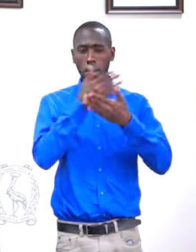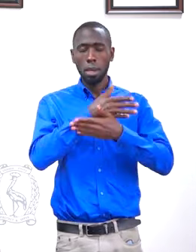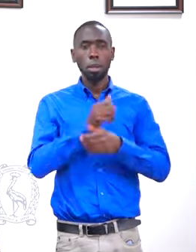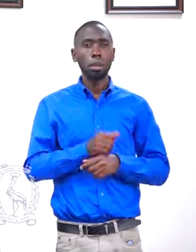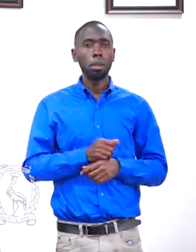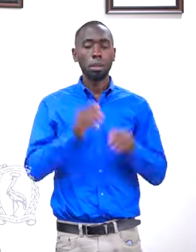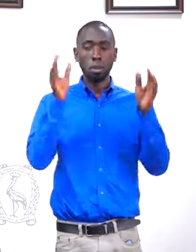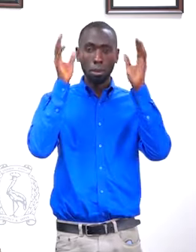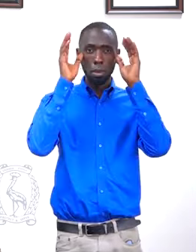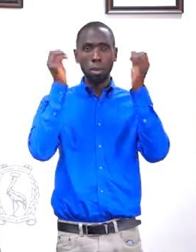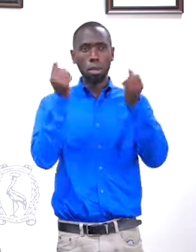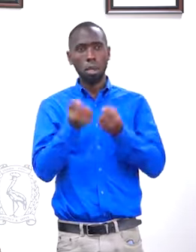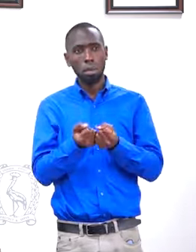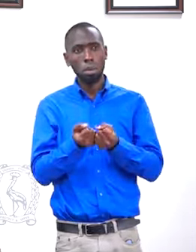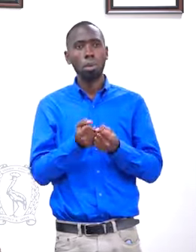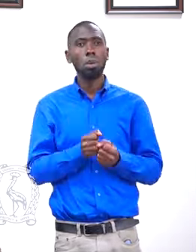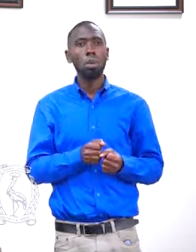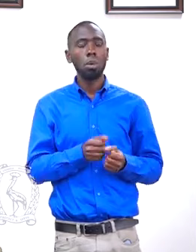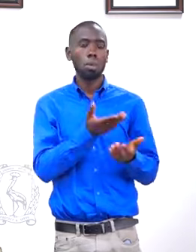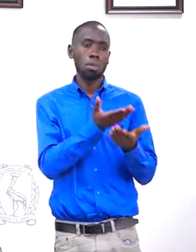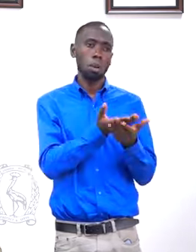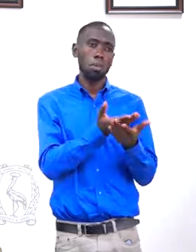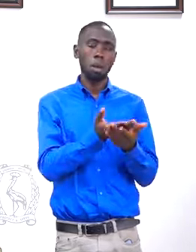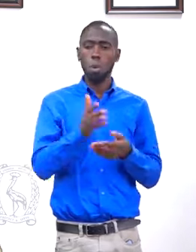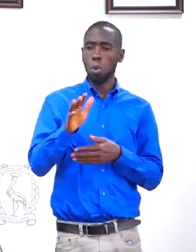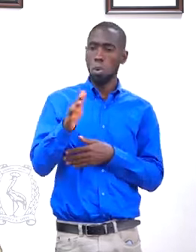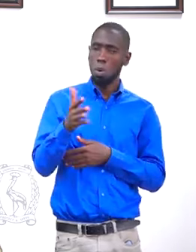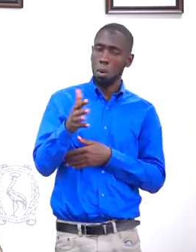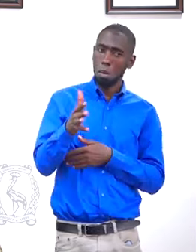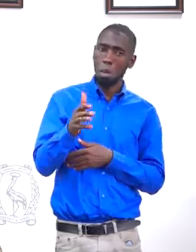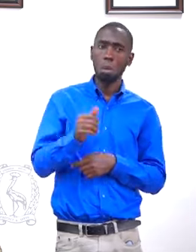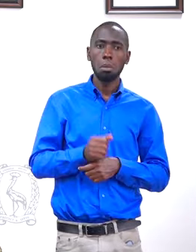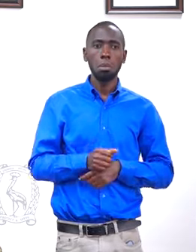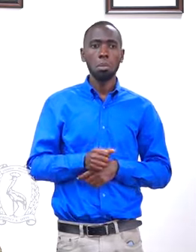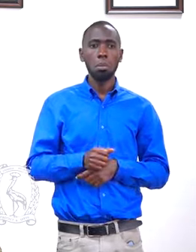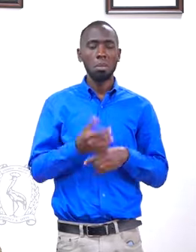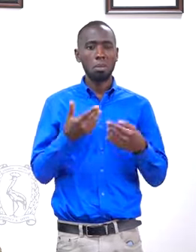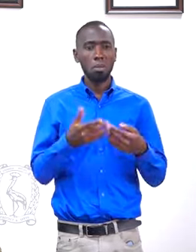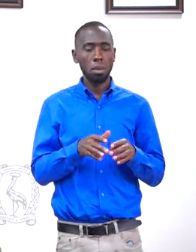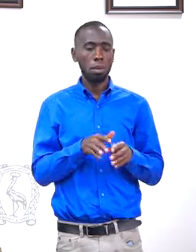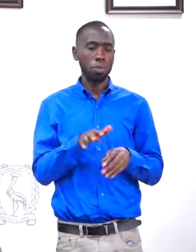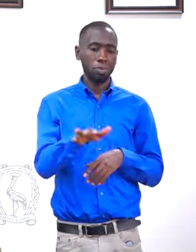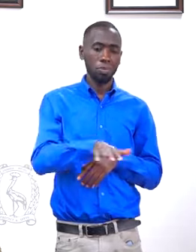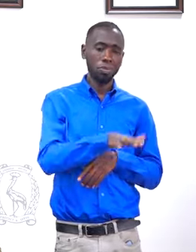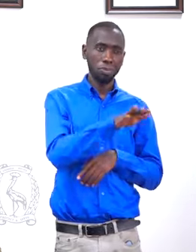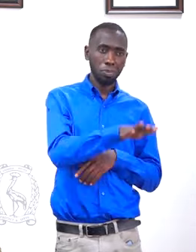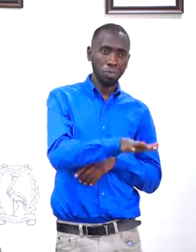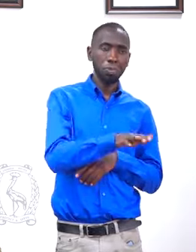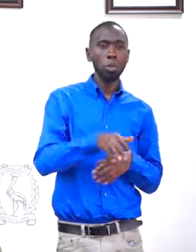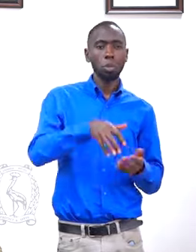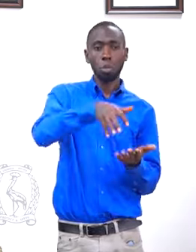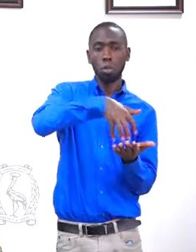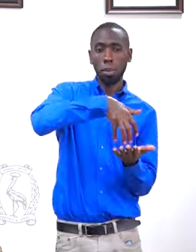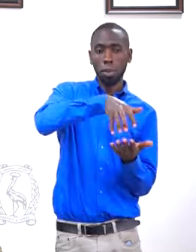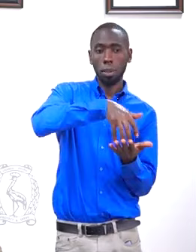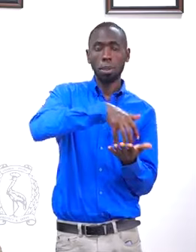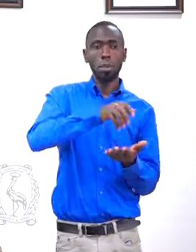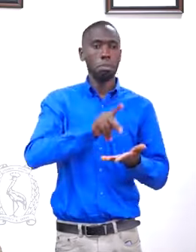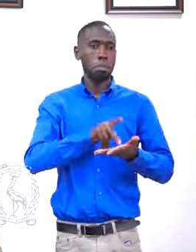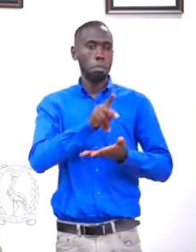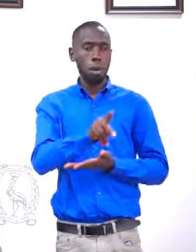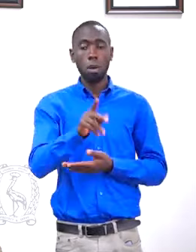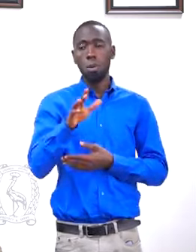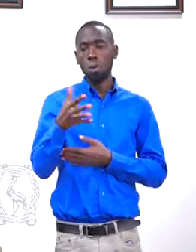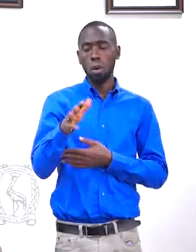Chambogo. Then she requested for water. They branched at a supermarket. Of course she, the,